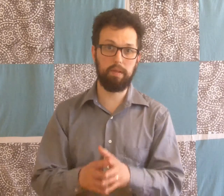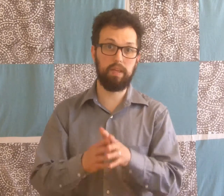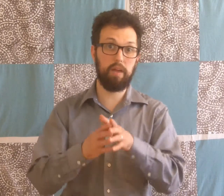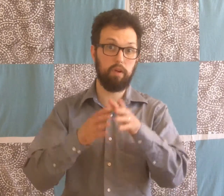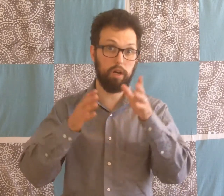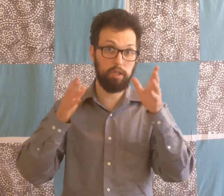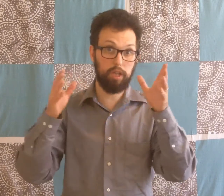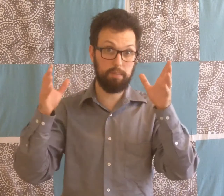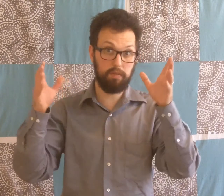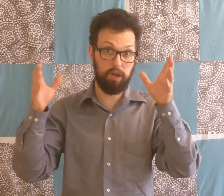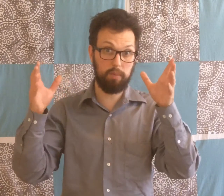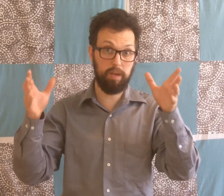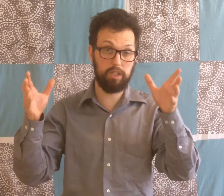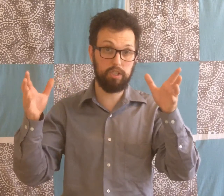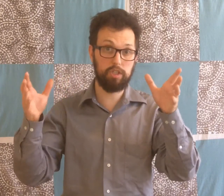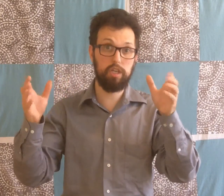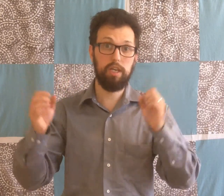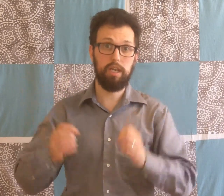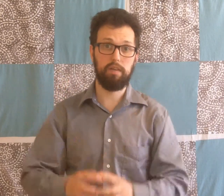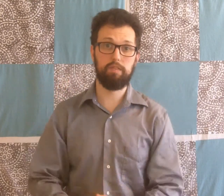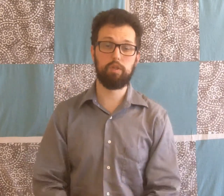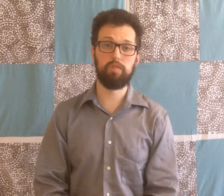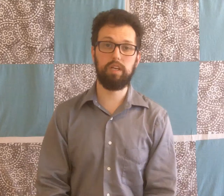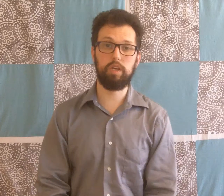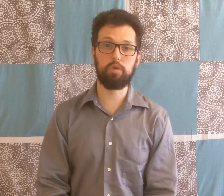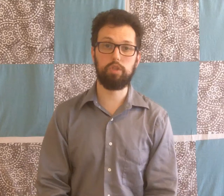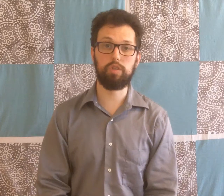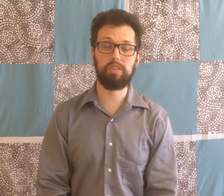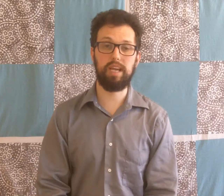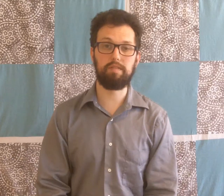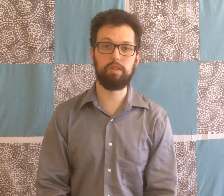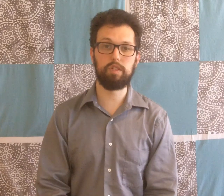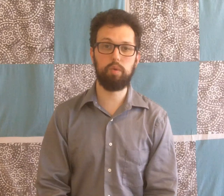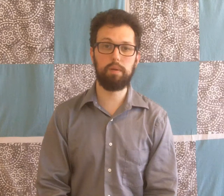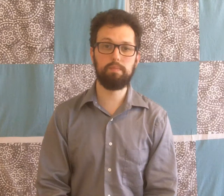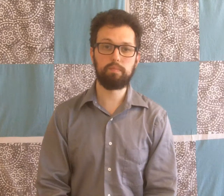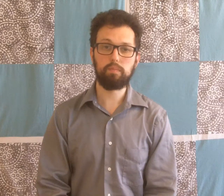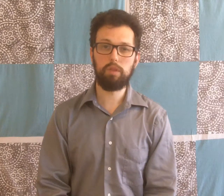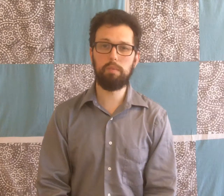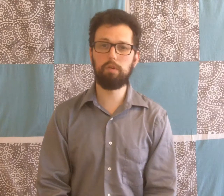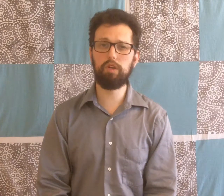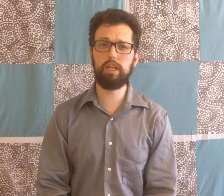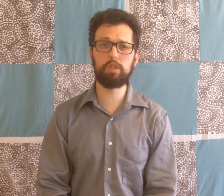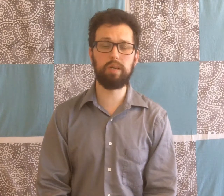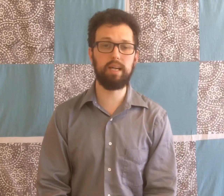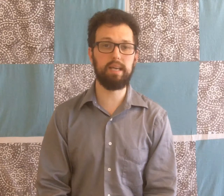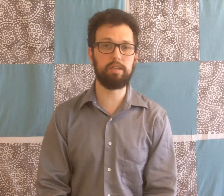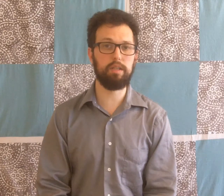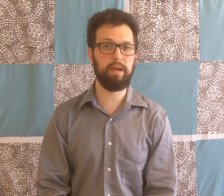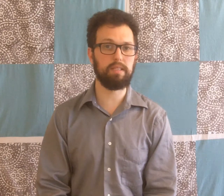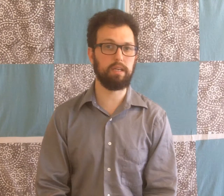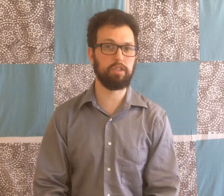about the other types of occupations in future videos, which you can see after this one. But really I just want to get down to the basics.